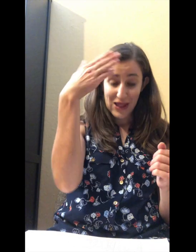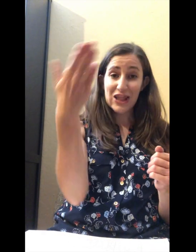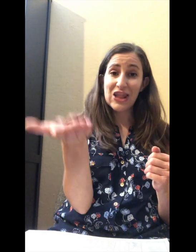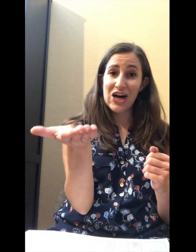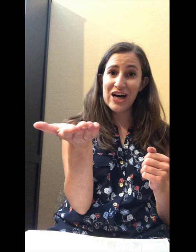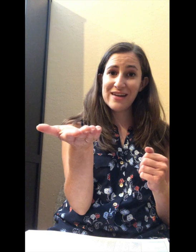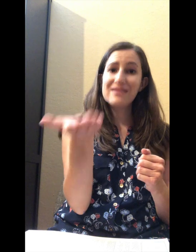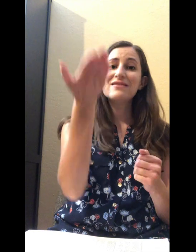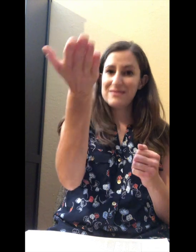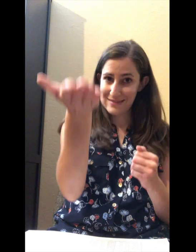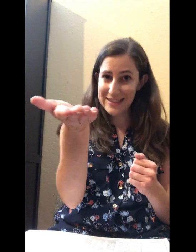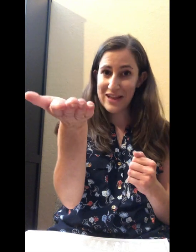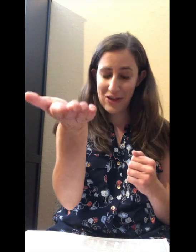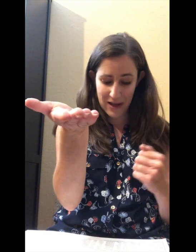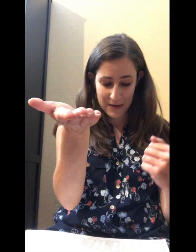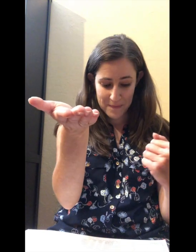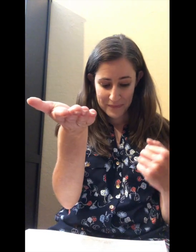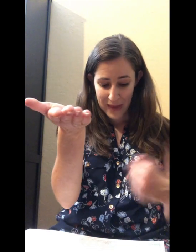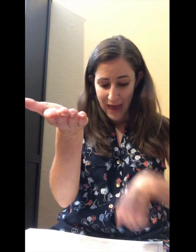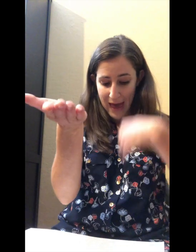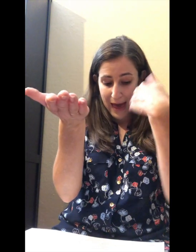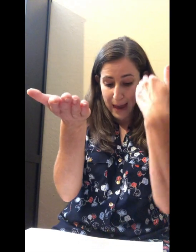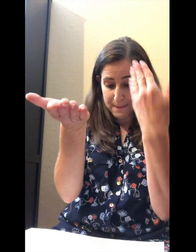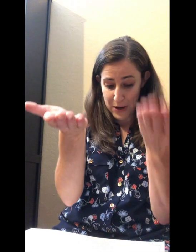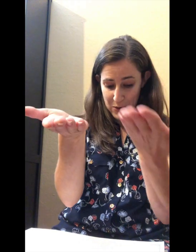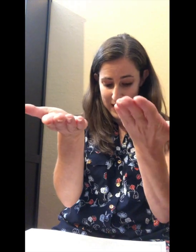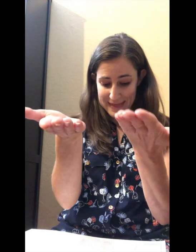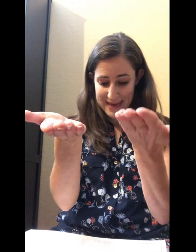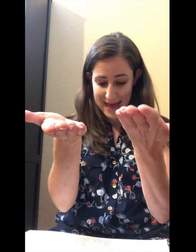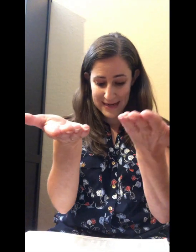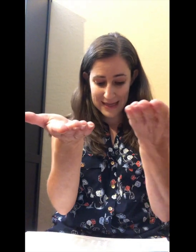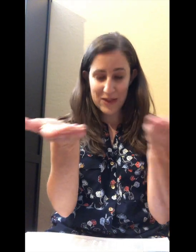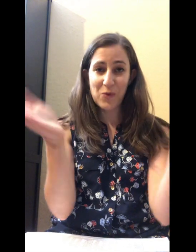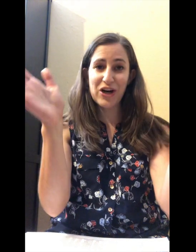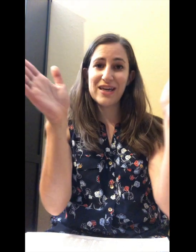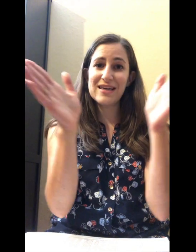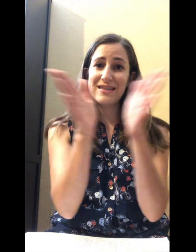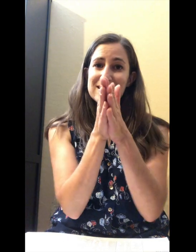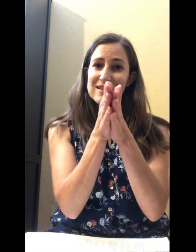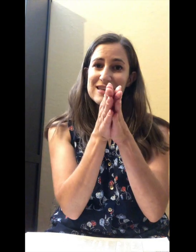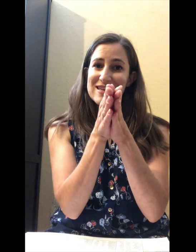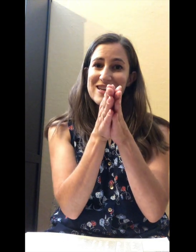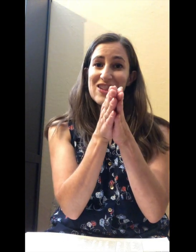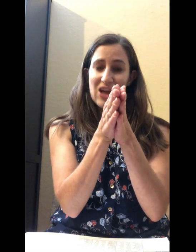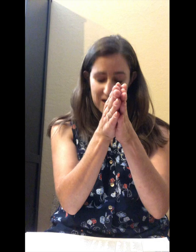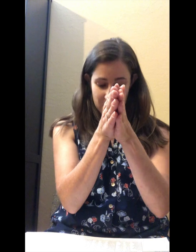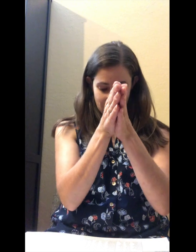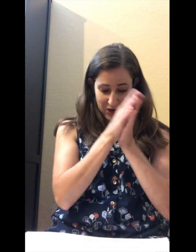Lawn. Say lawn. Add mower at the end and the word is lawnmower.